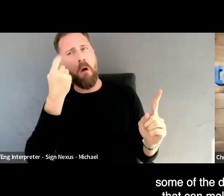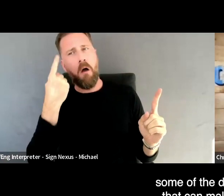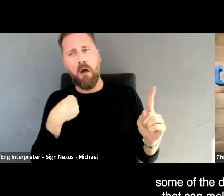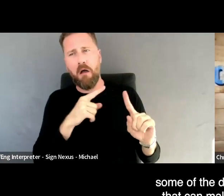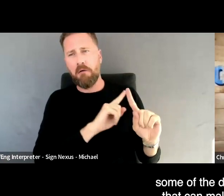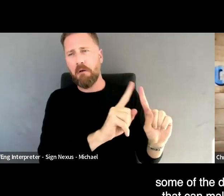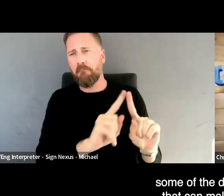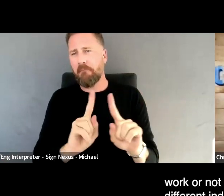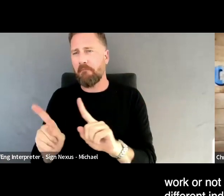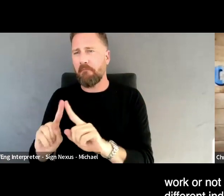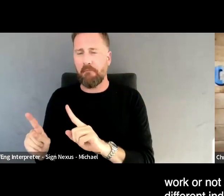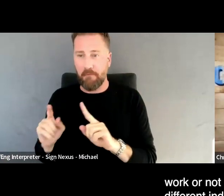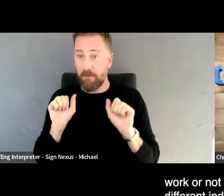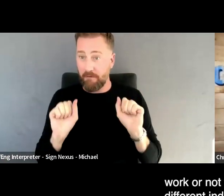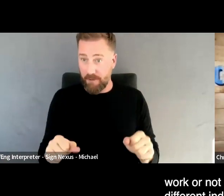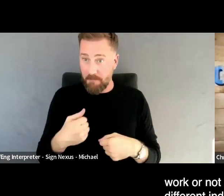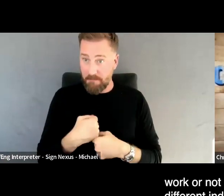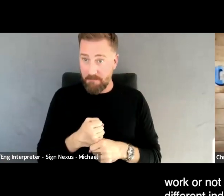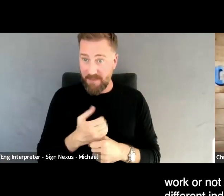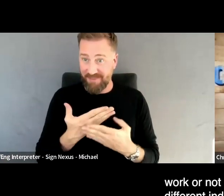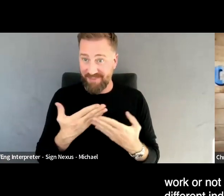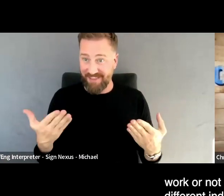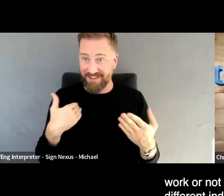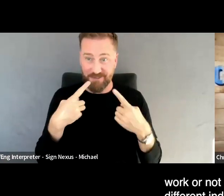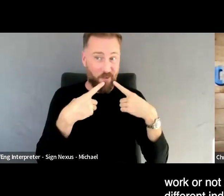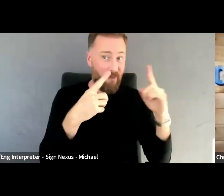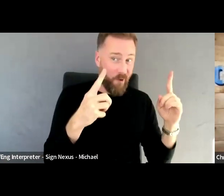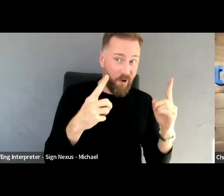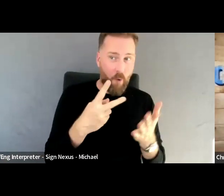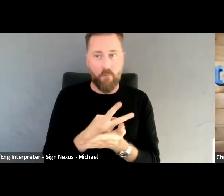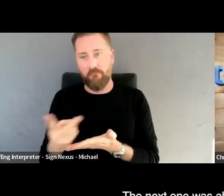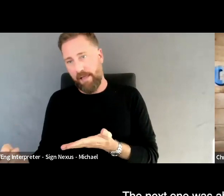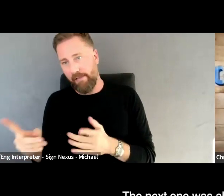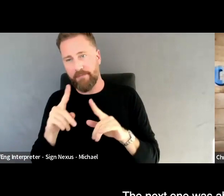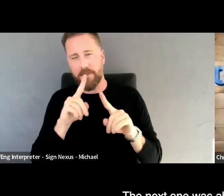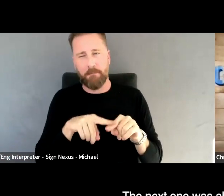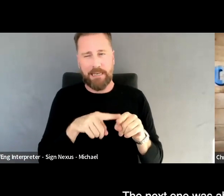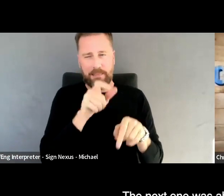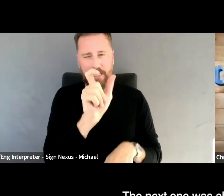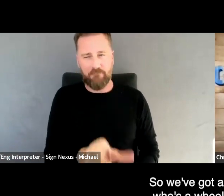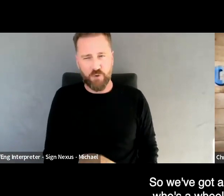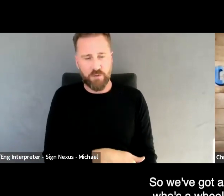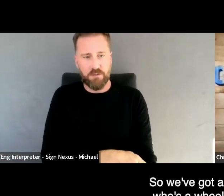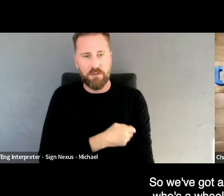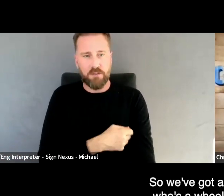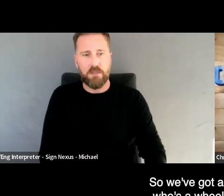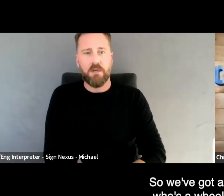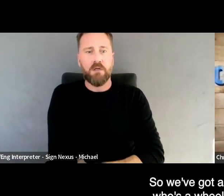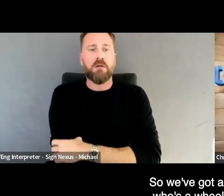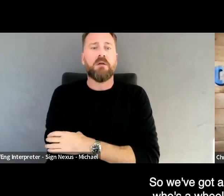that can make things work or not work for different individuals. The next one was about co-creation.